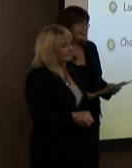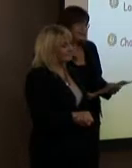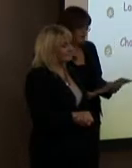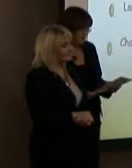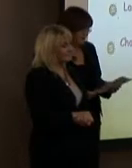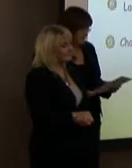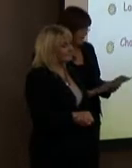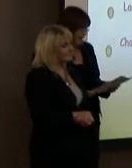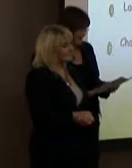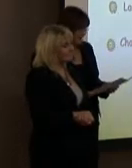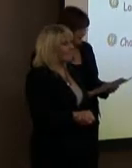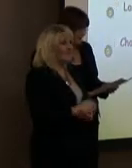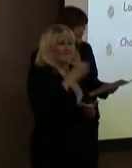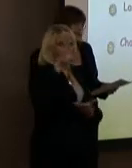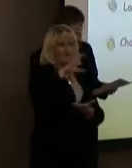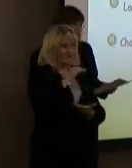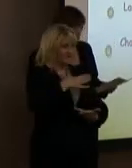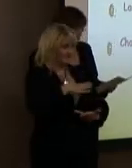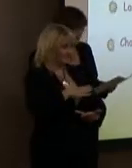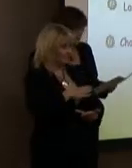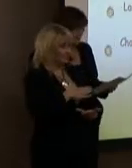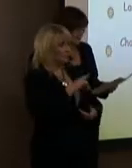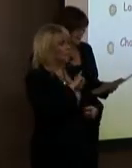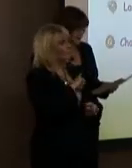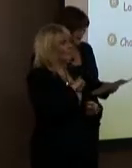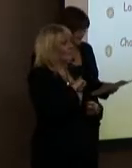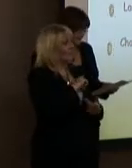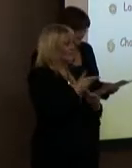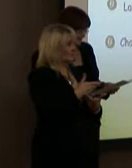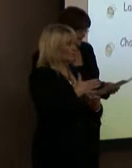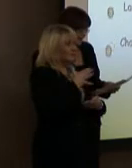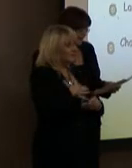The funding is required to cover larger premises.